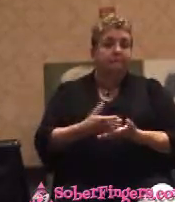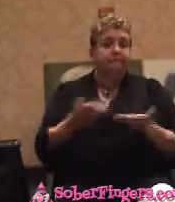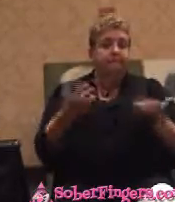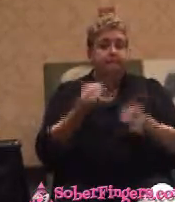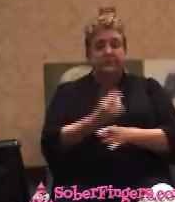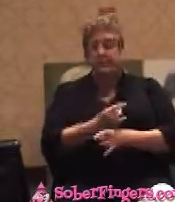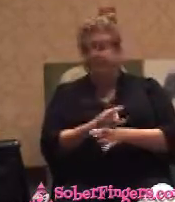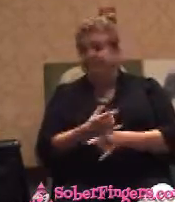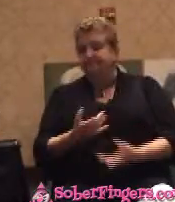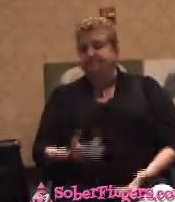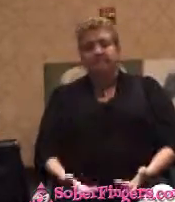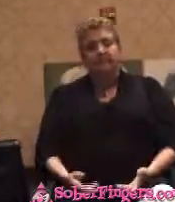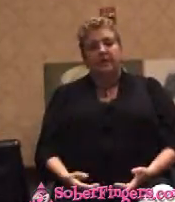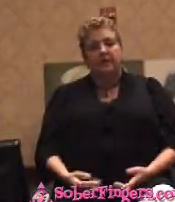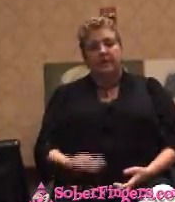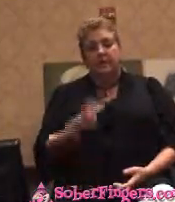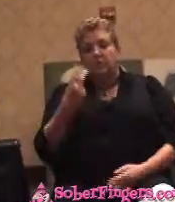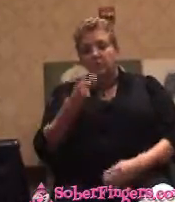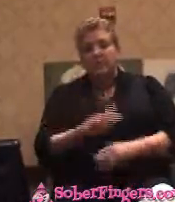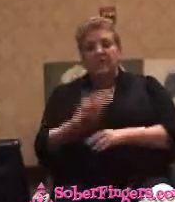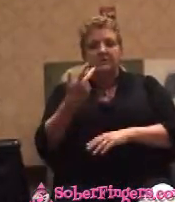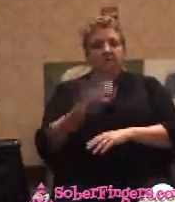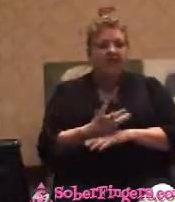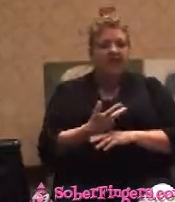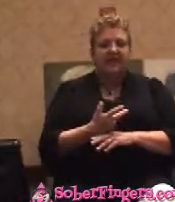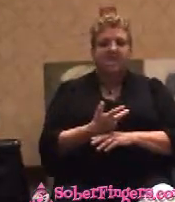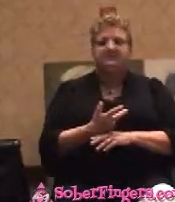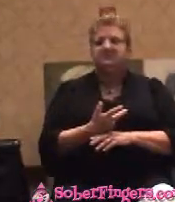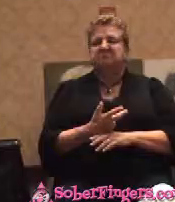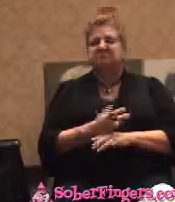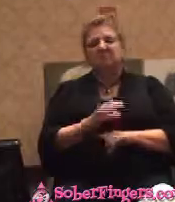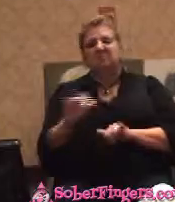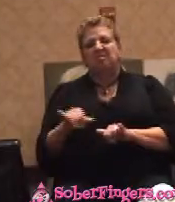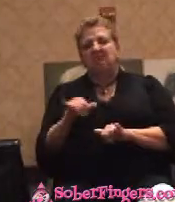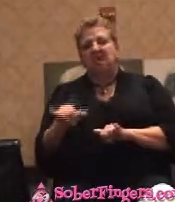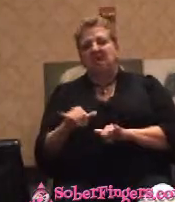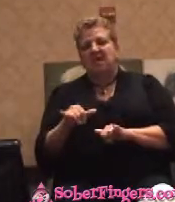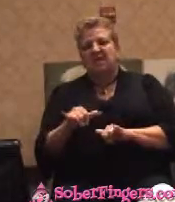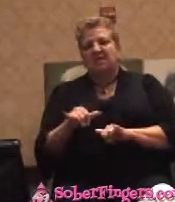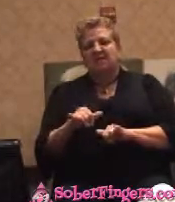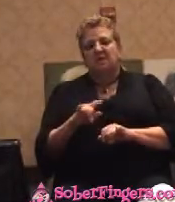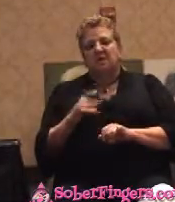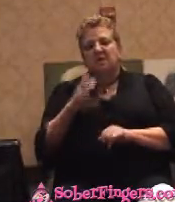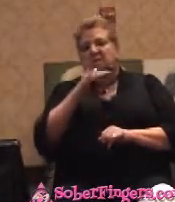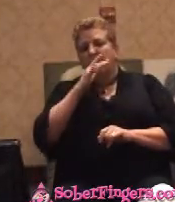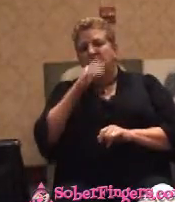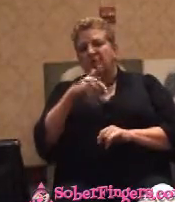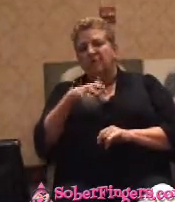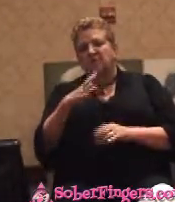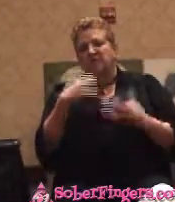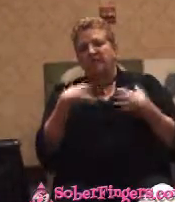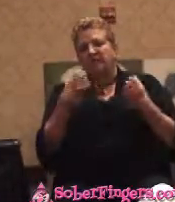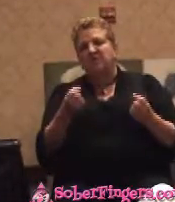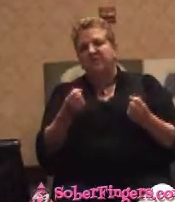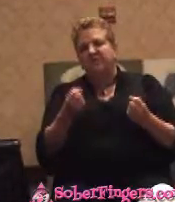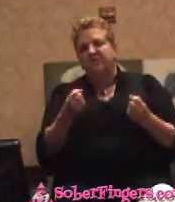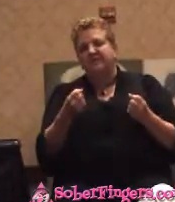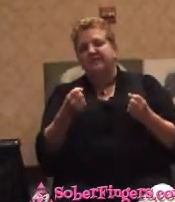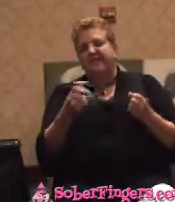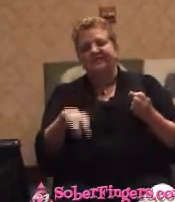And I, for two or three days, I stayed there. And she went to recovery and she got, they sold her up and she was, she got, she came out. But everybody